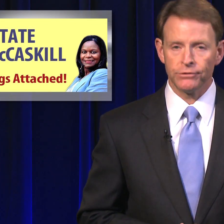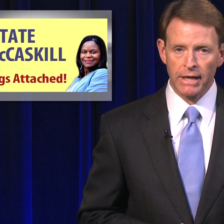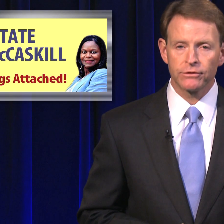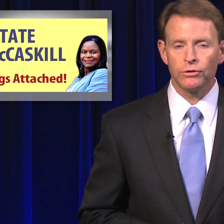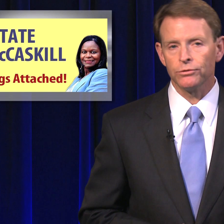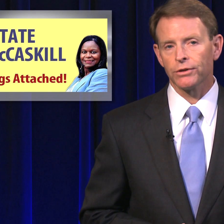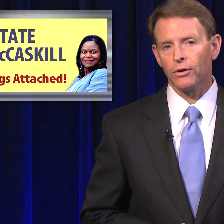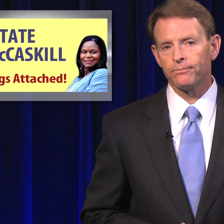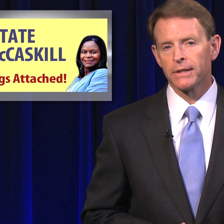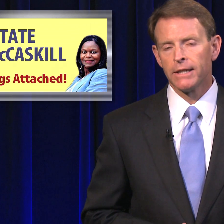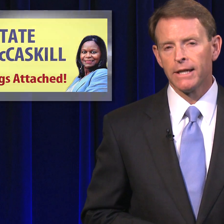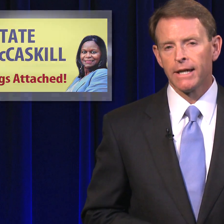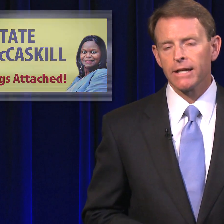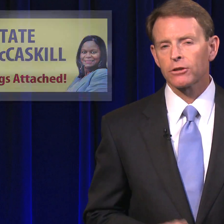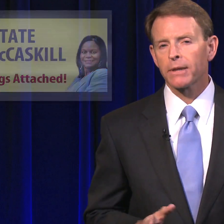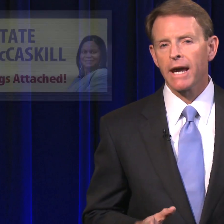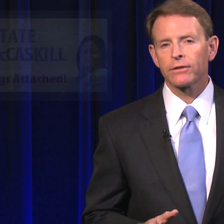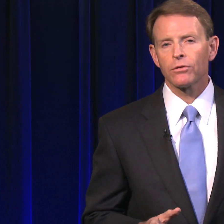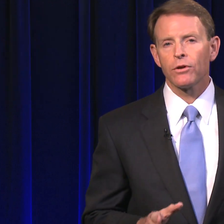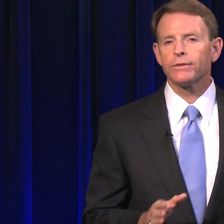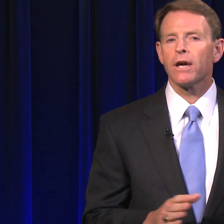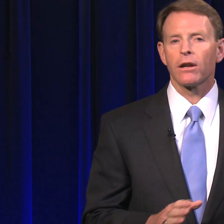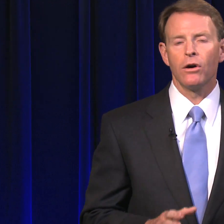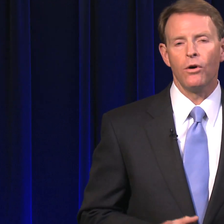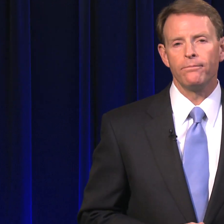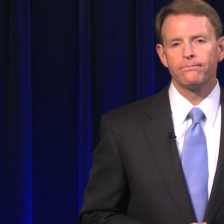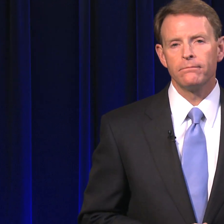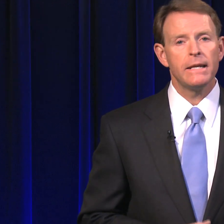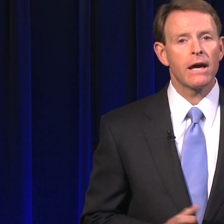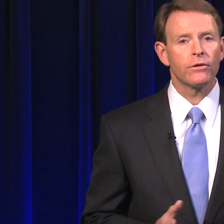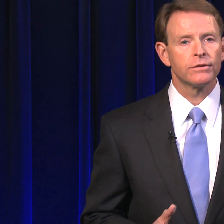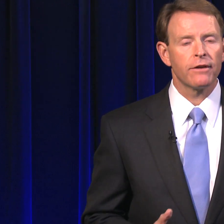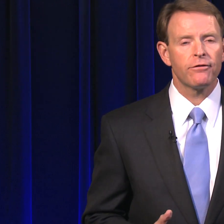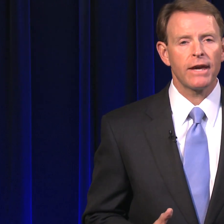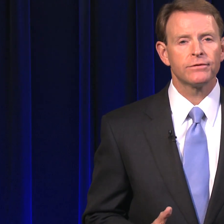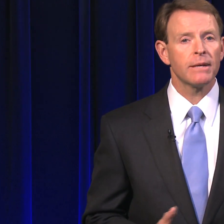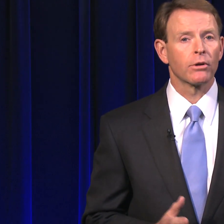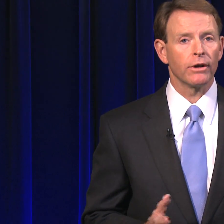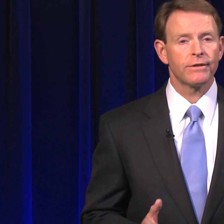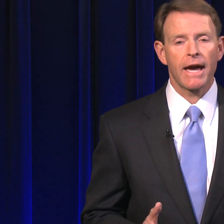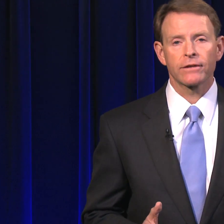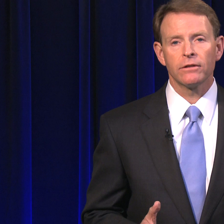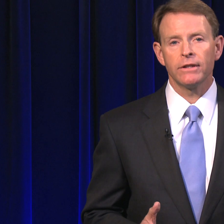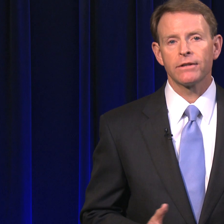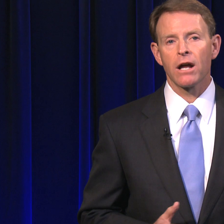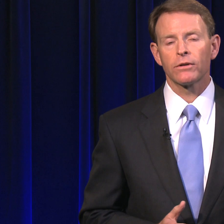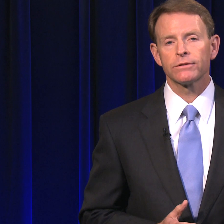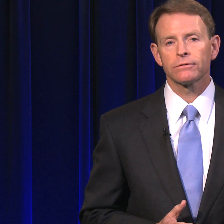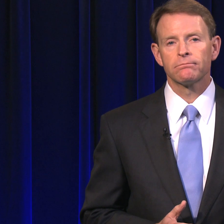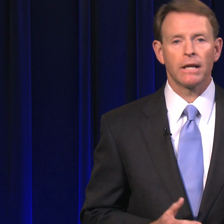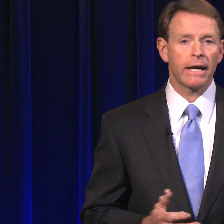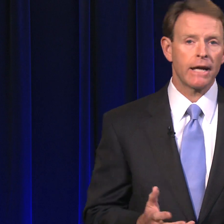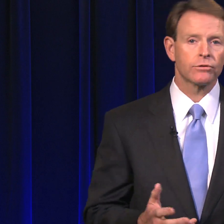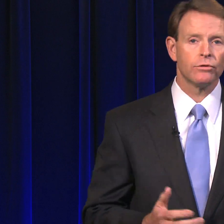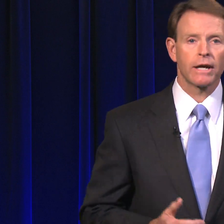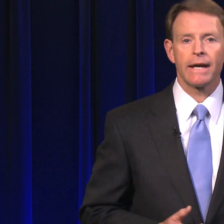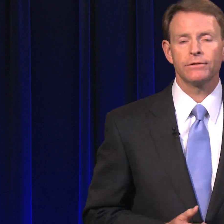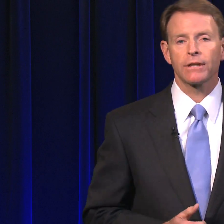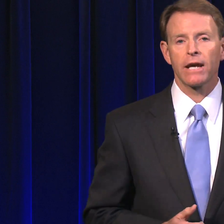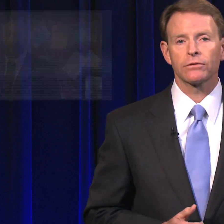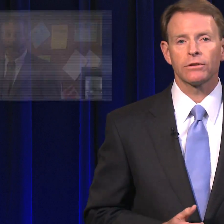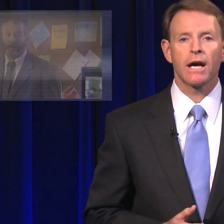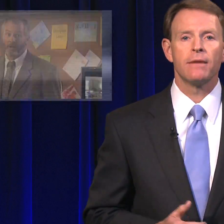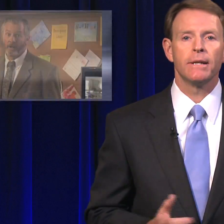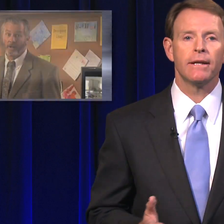He has yet to do so. Dr. McCaskill, though, is not alone. Many others have faced similar attacks of intolerance, like high school